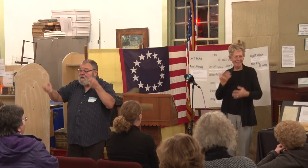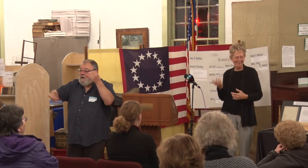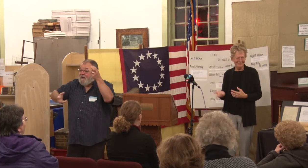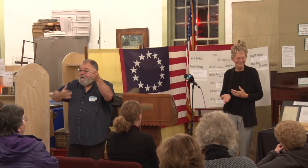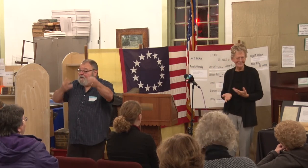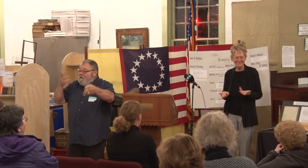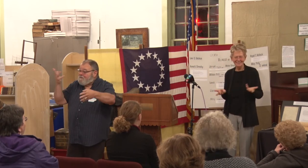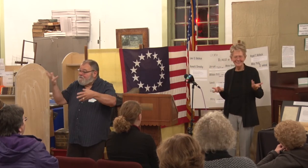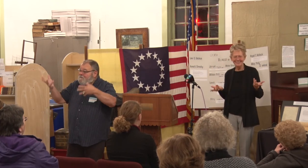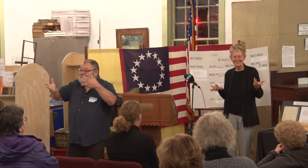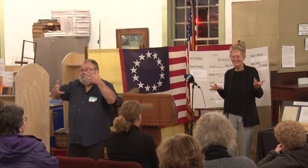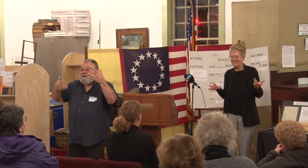it's